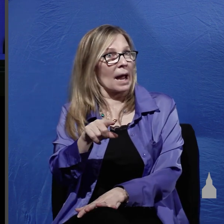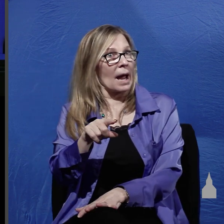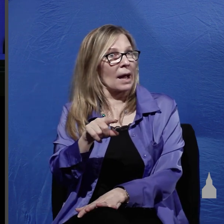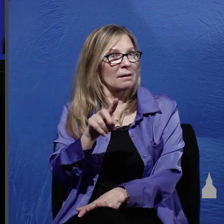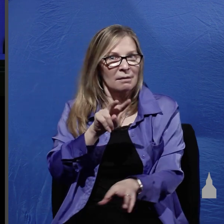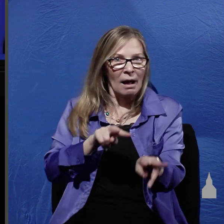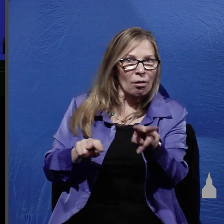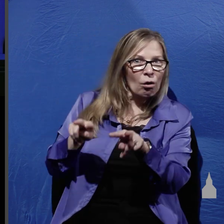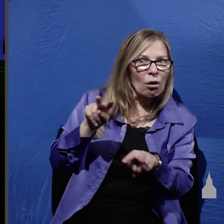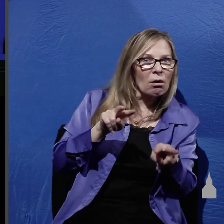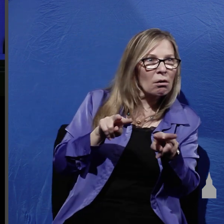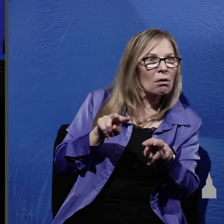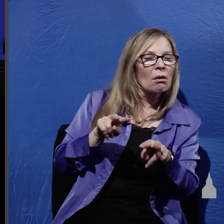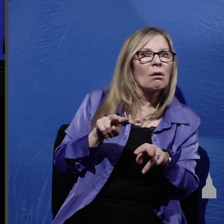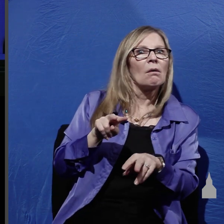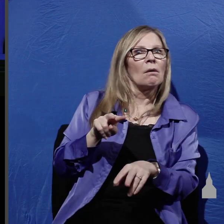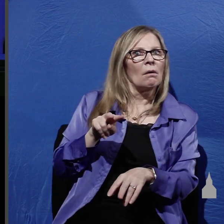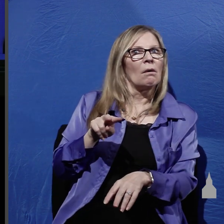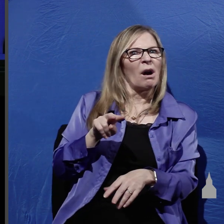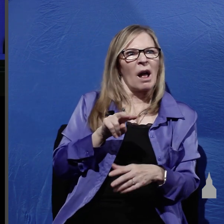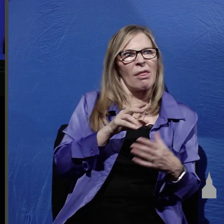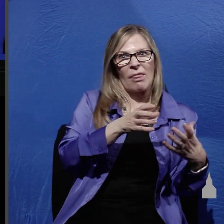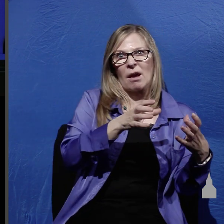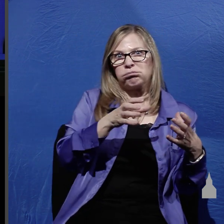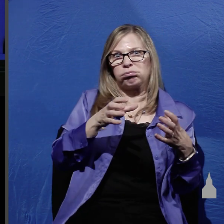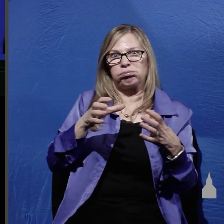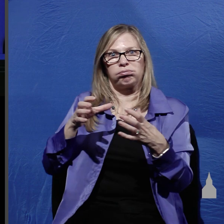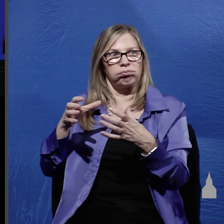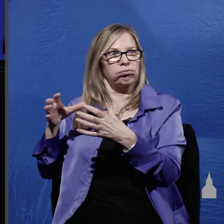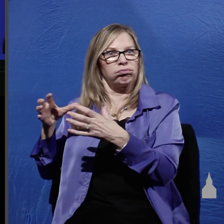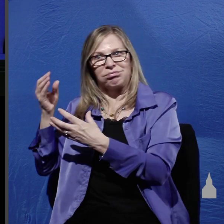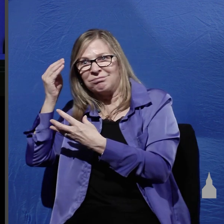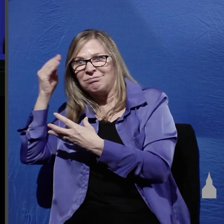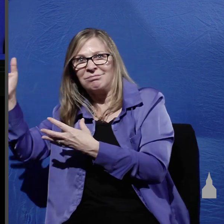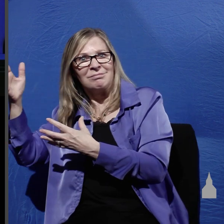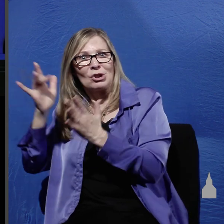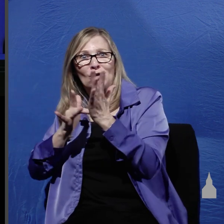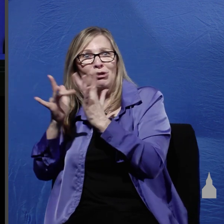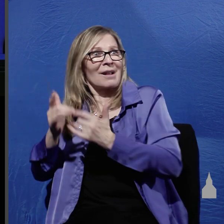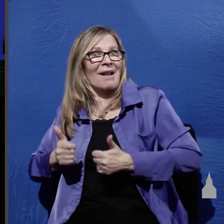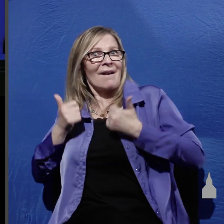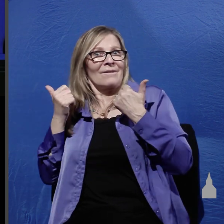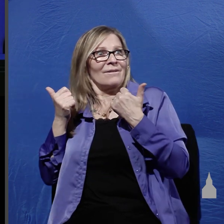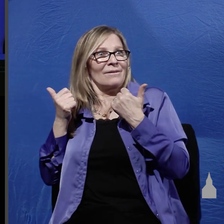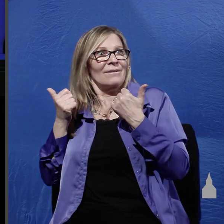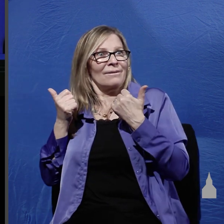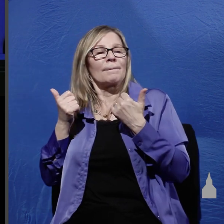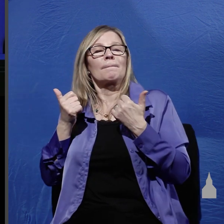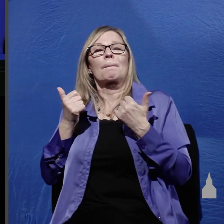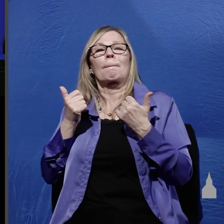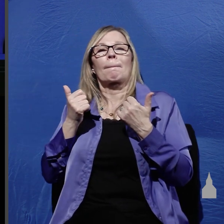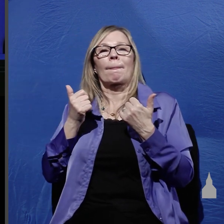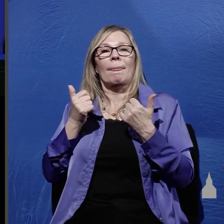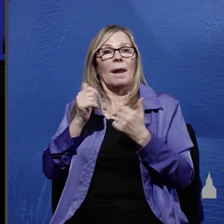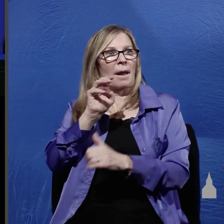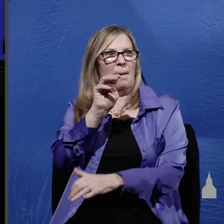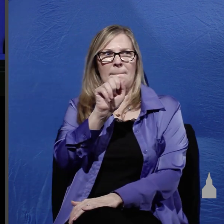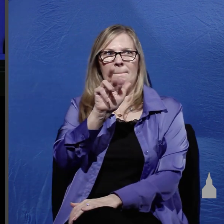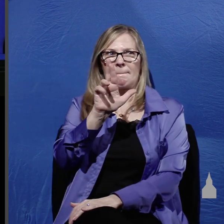for the Lord's disciples tell them what he had told them that Jesus was alive in the meantime Mary Magdalene who had been dispatched